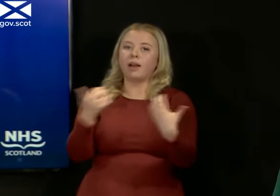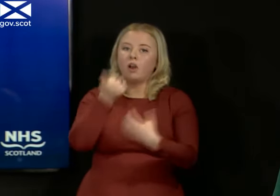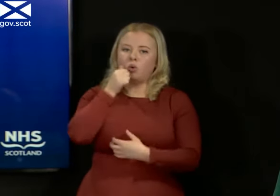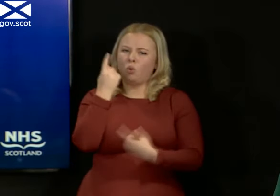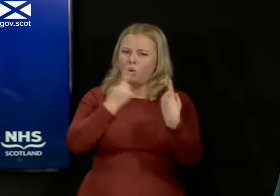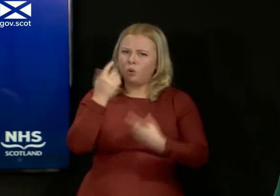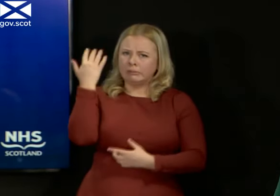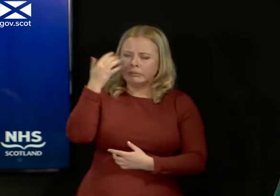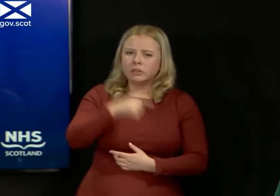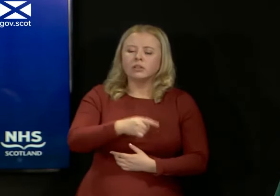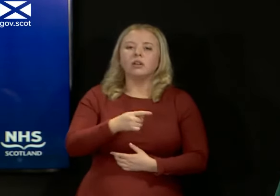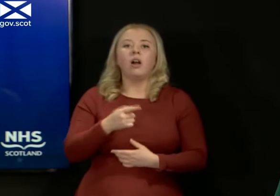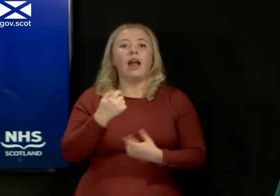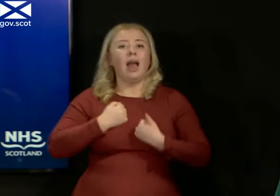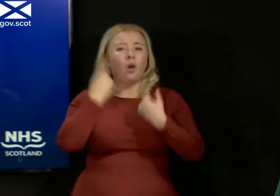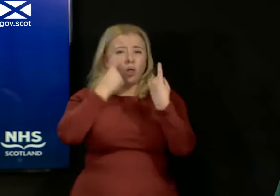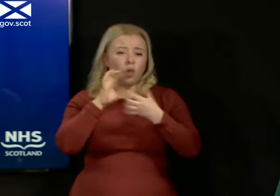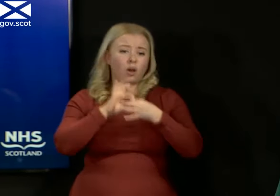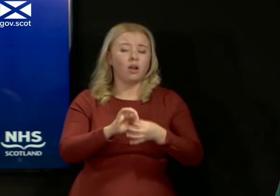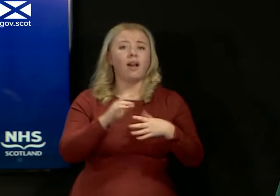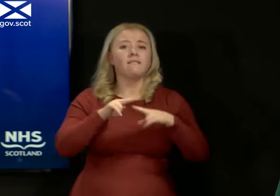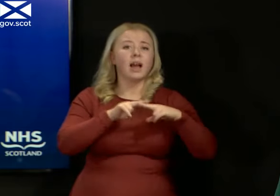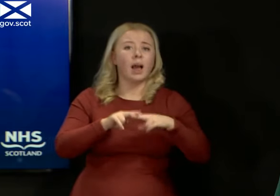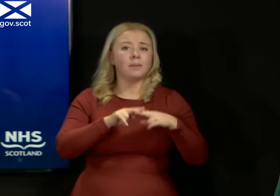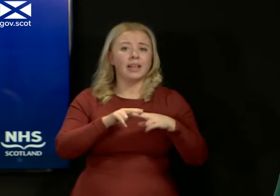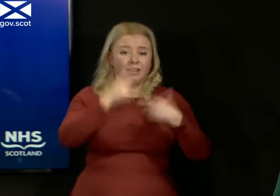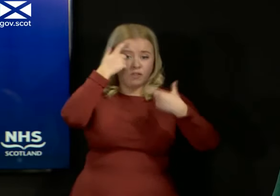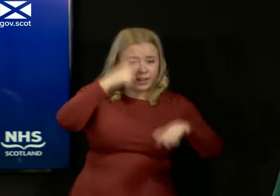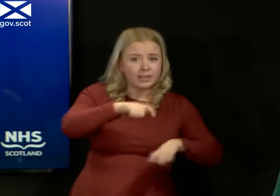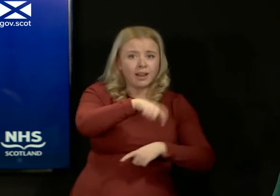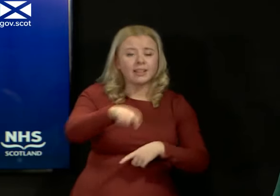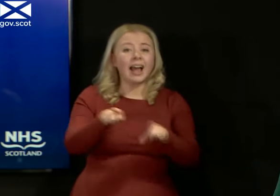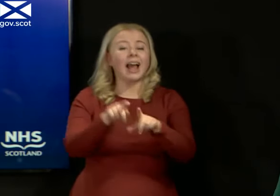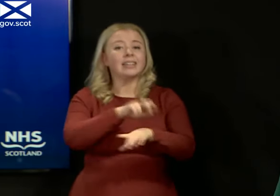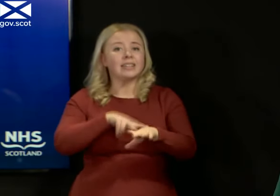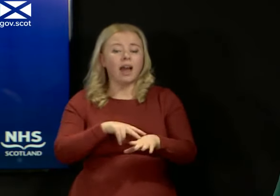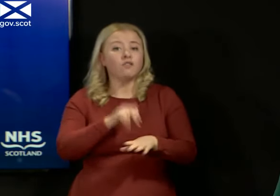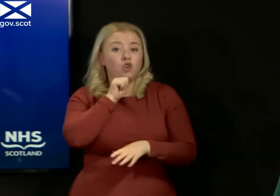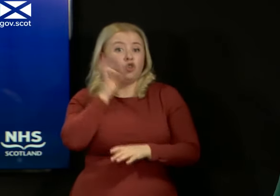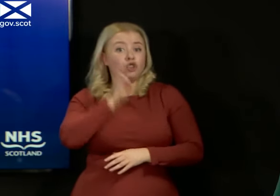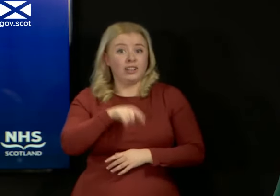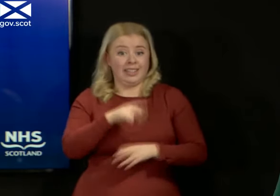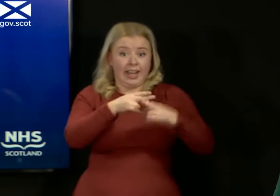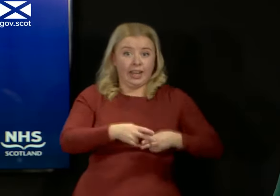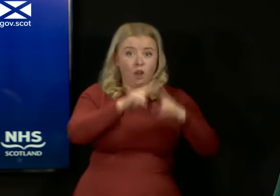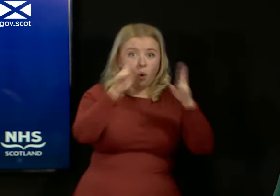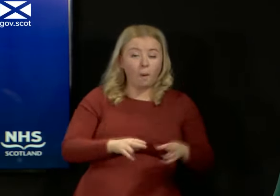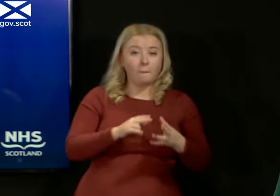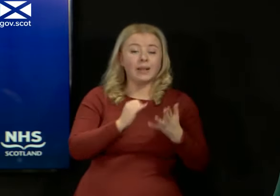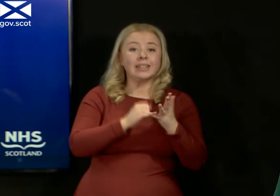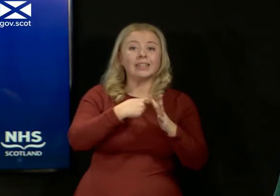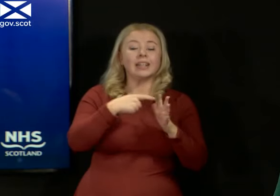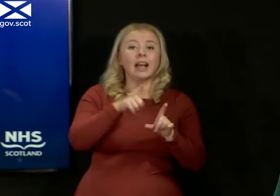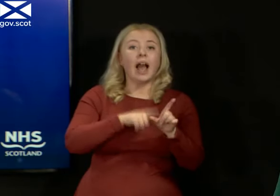residents, families and staff affected by COVID-19, not just at home farm in Skye, but also in all residential